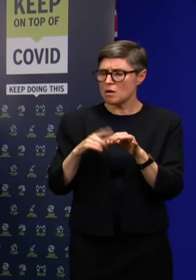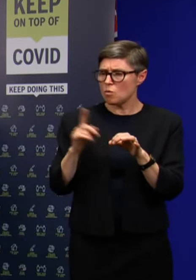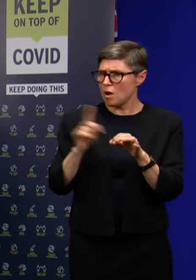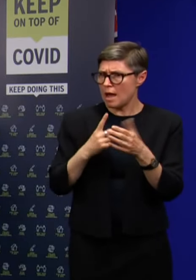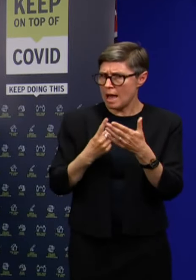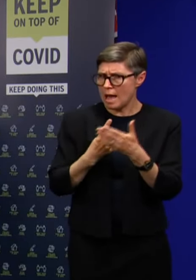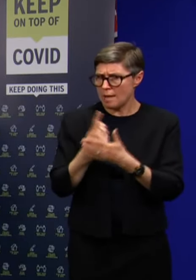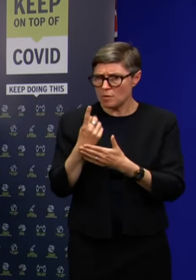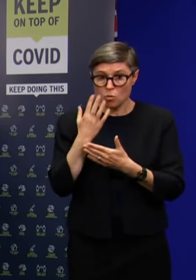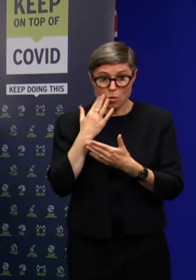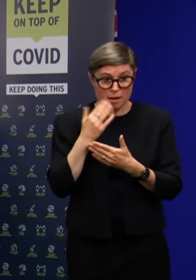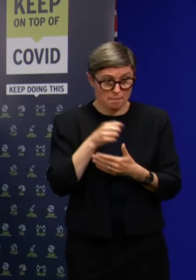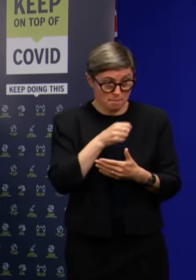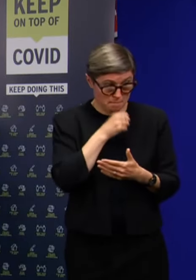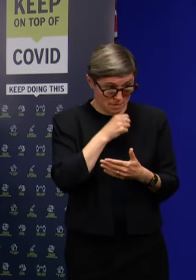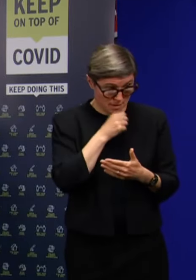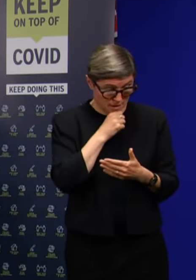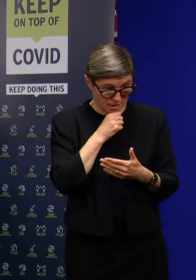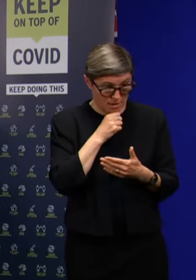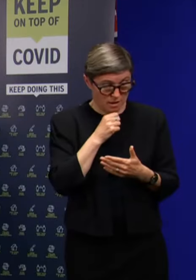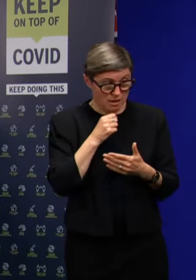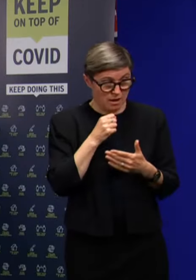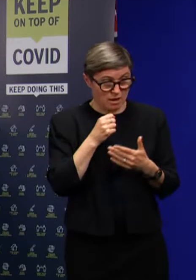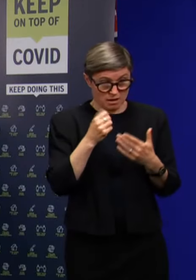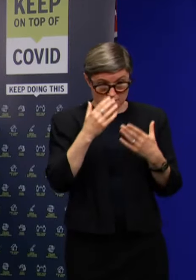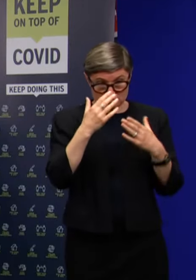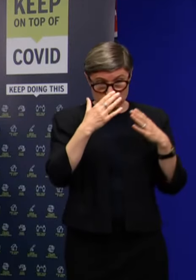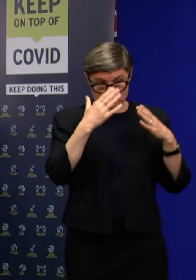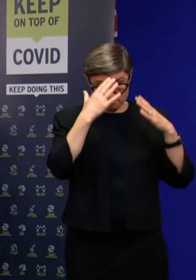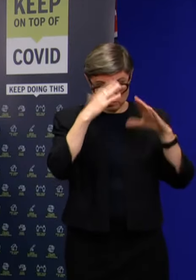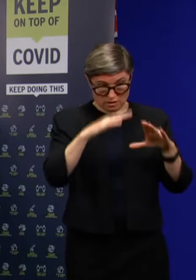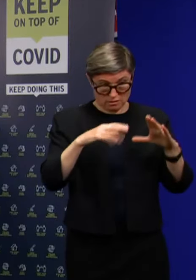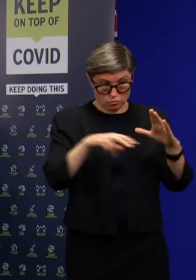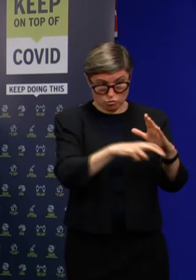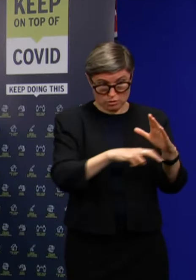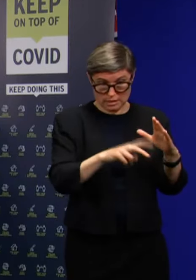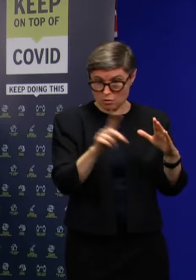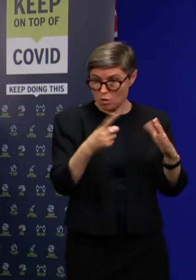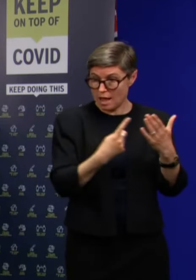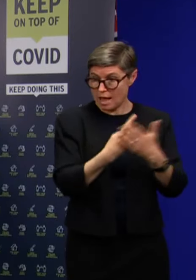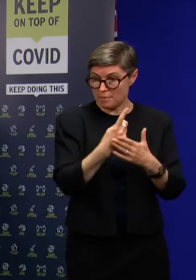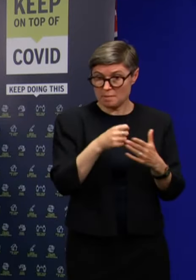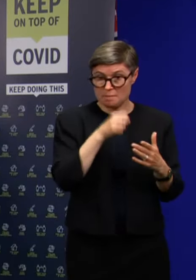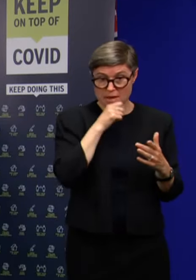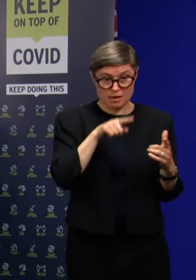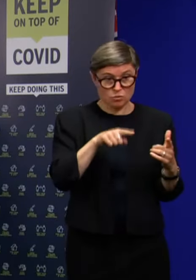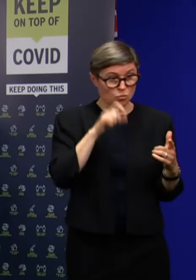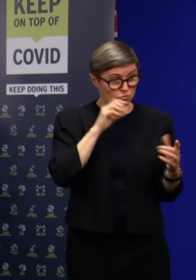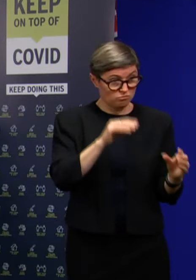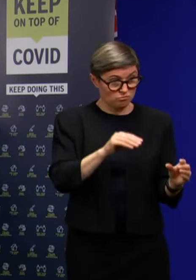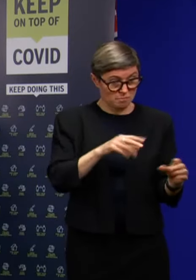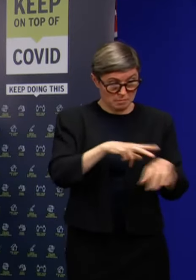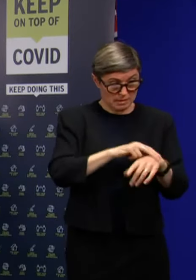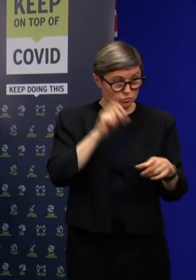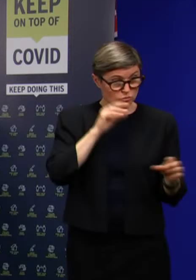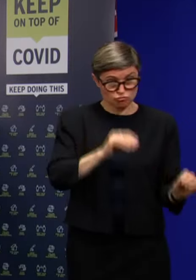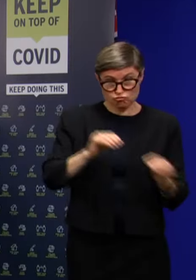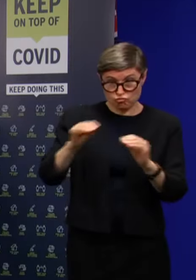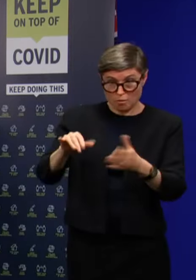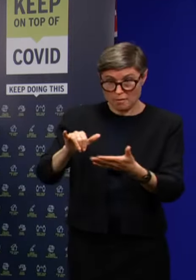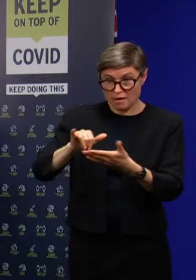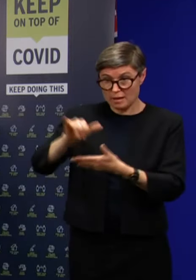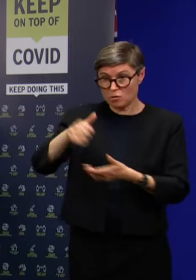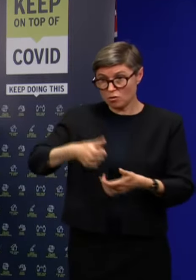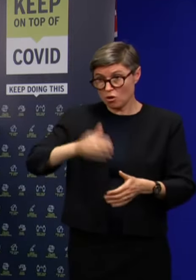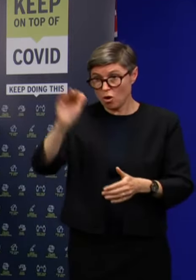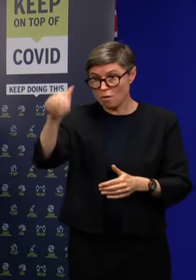once their period in hotel quarantine stays? the police pay in the airport? I will do an assessment of what's